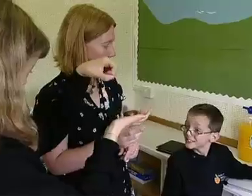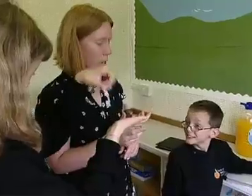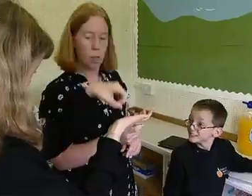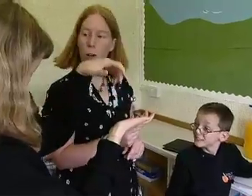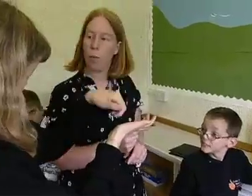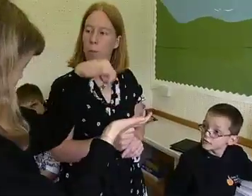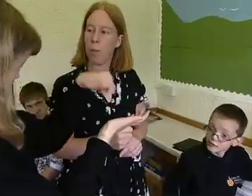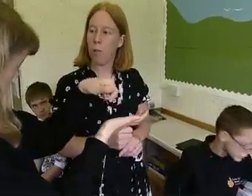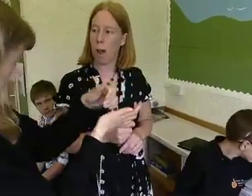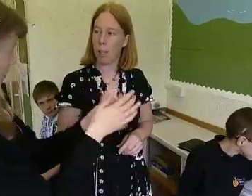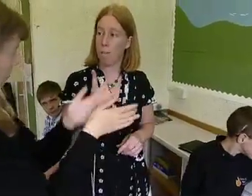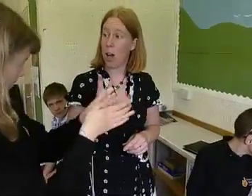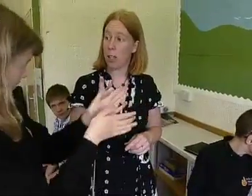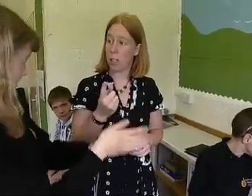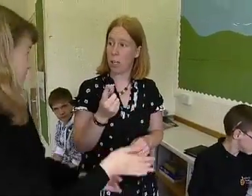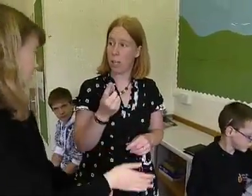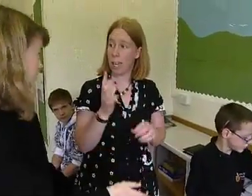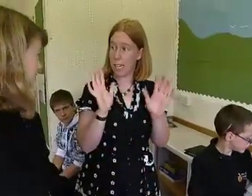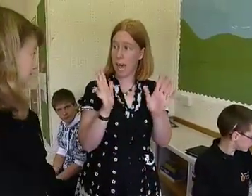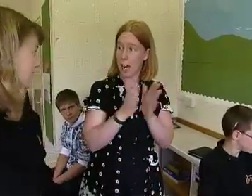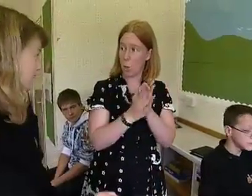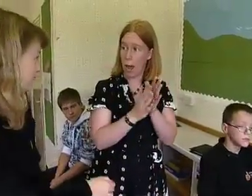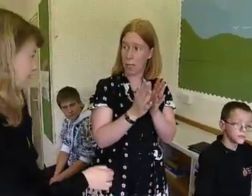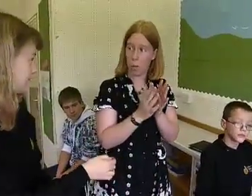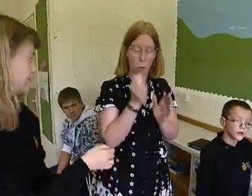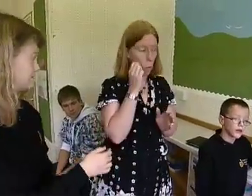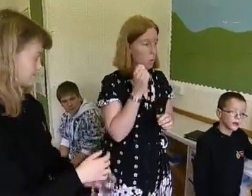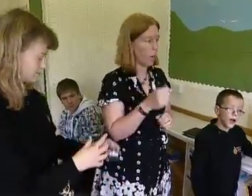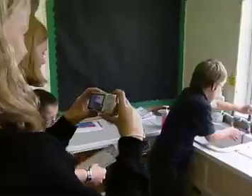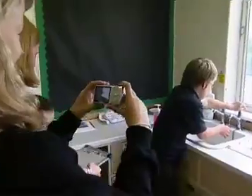Go. Right, so first, get his hands wet with the water. Ready?